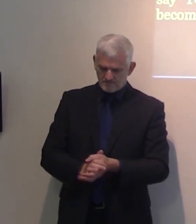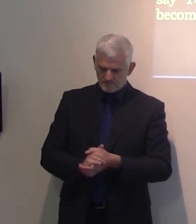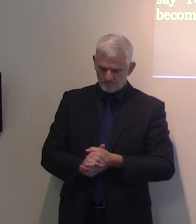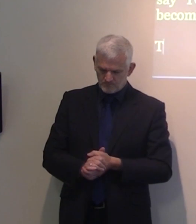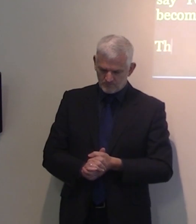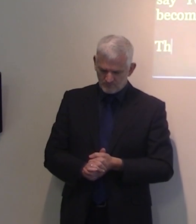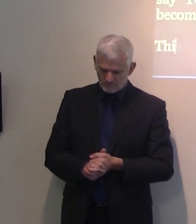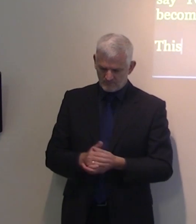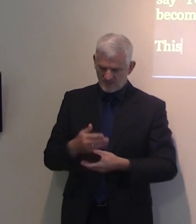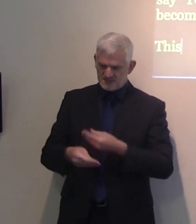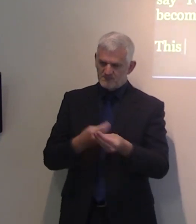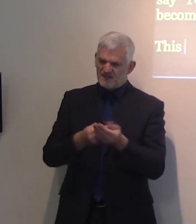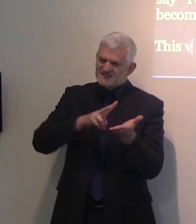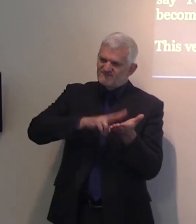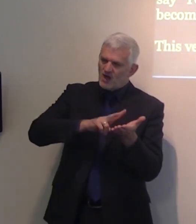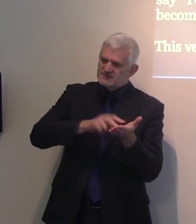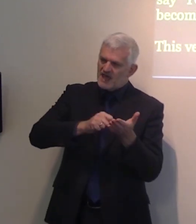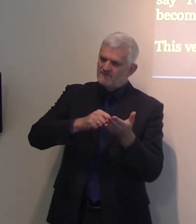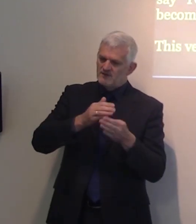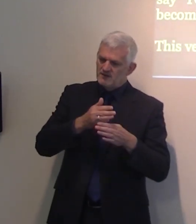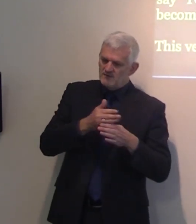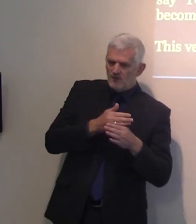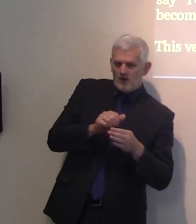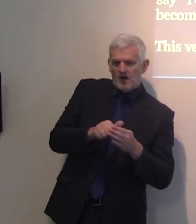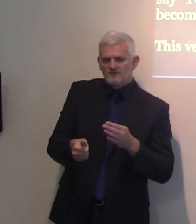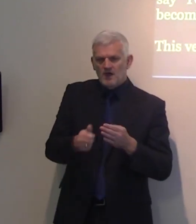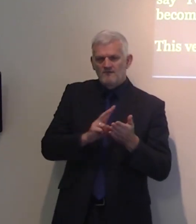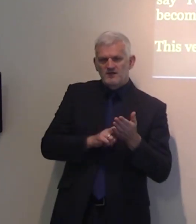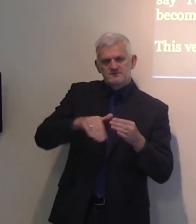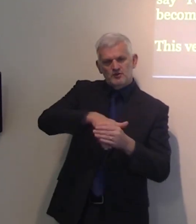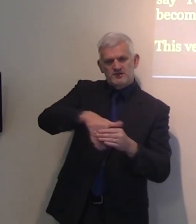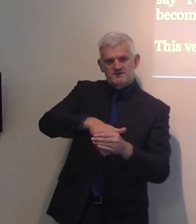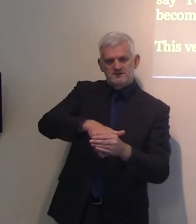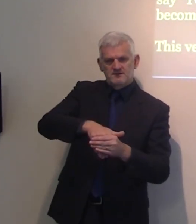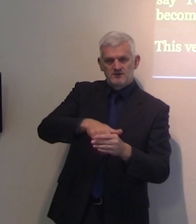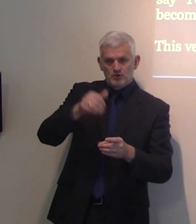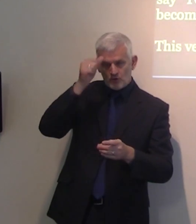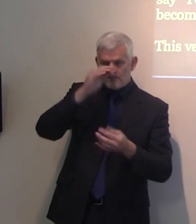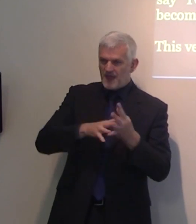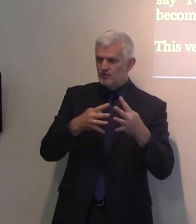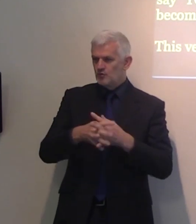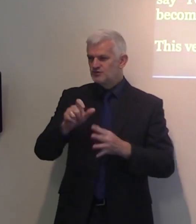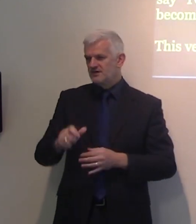If you read Matthew 5, you know that there are the beatitudes, eight or nine